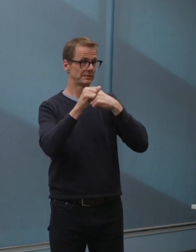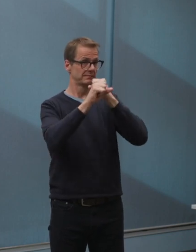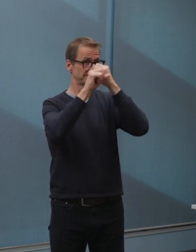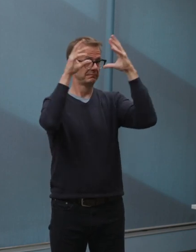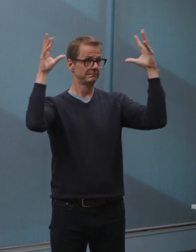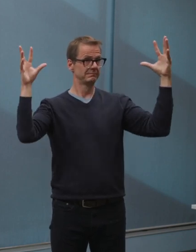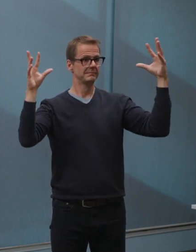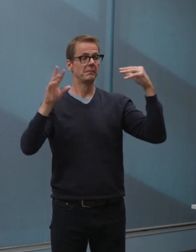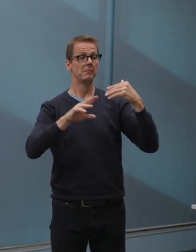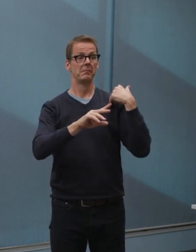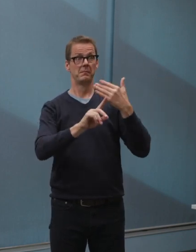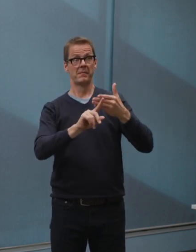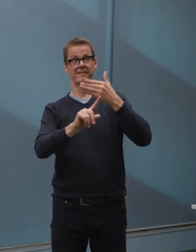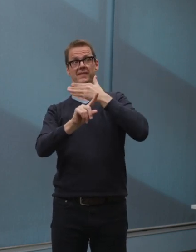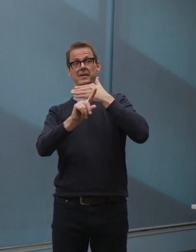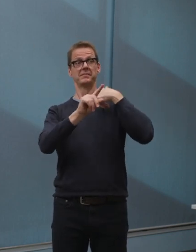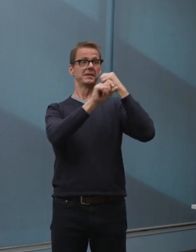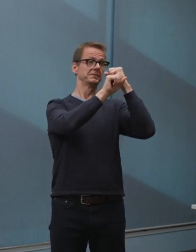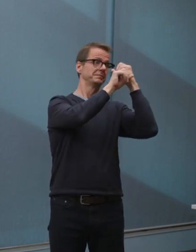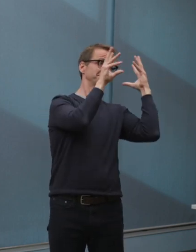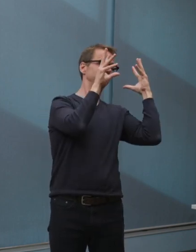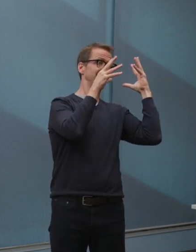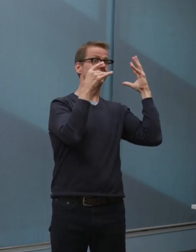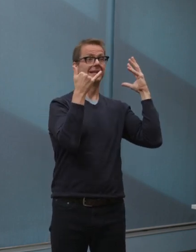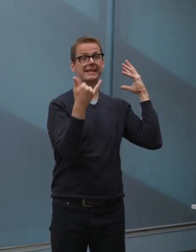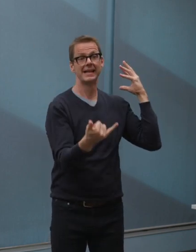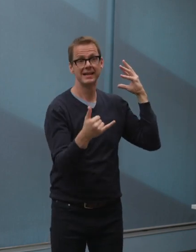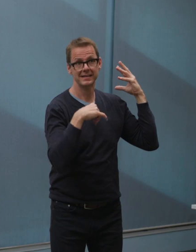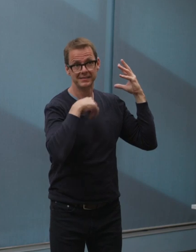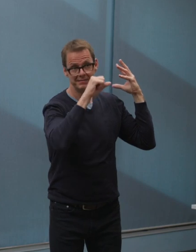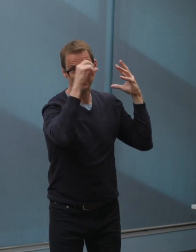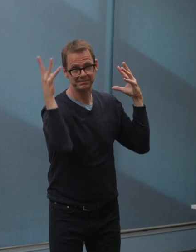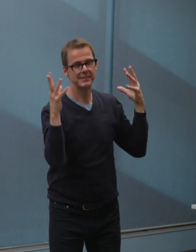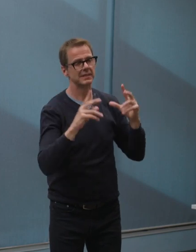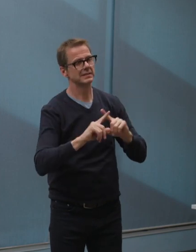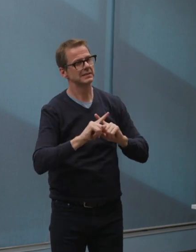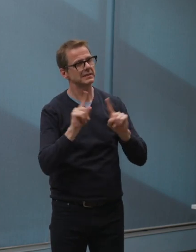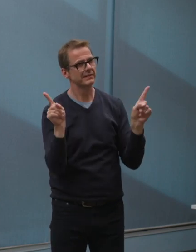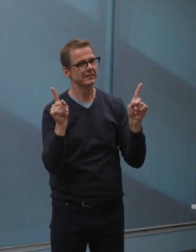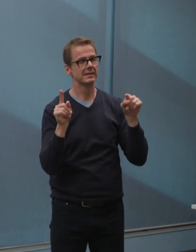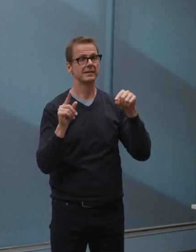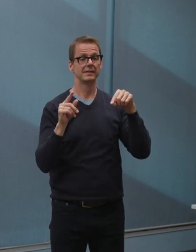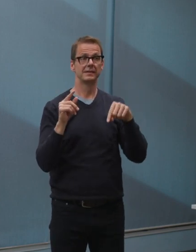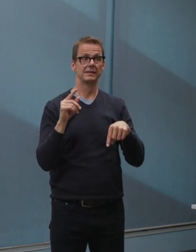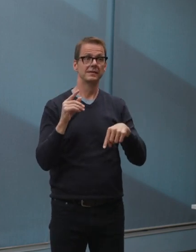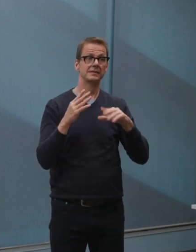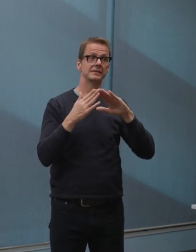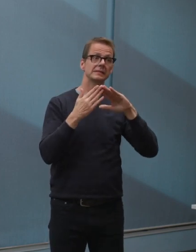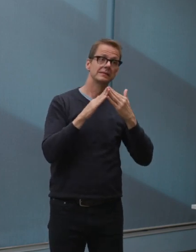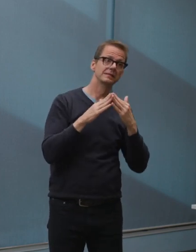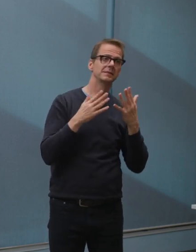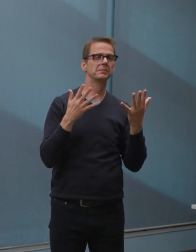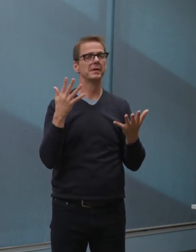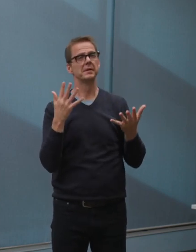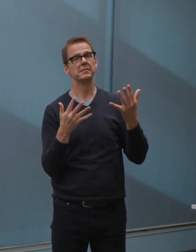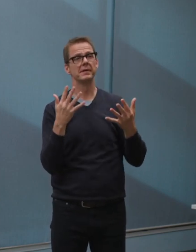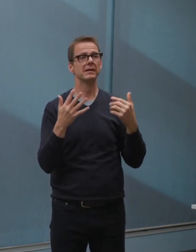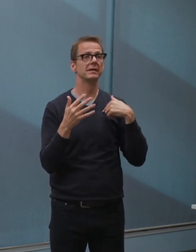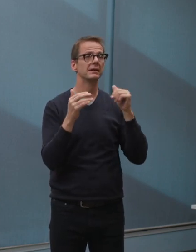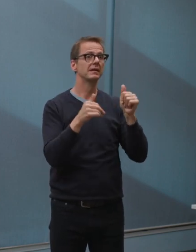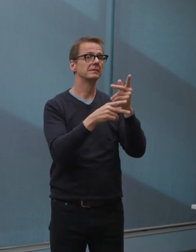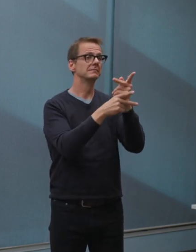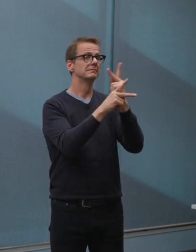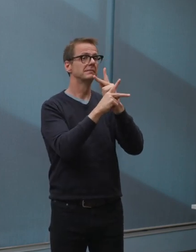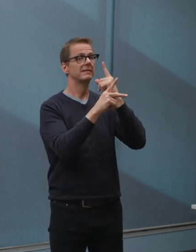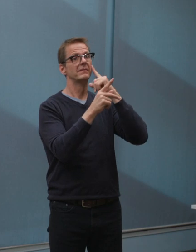run much greater deficits and who have the fiscal room to do that and sort of borrow against the future, against the